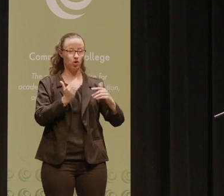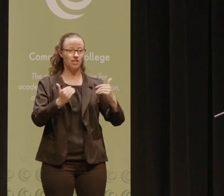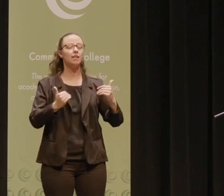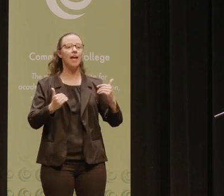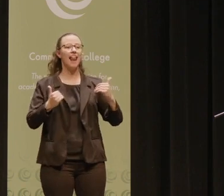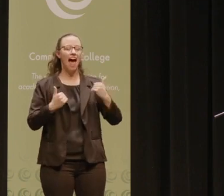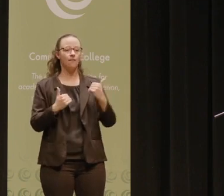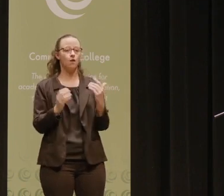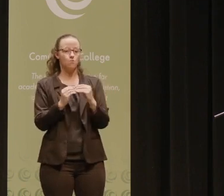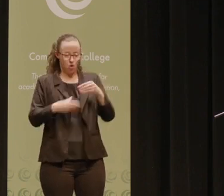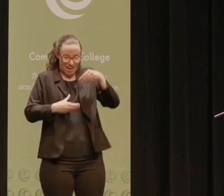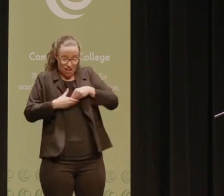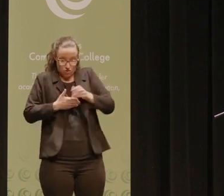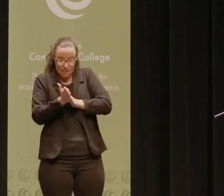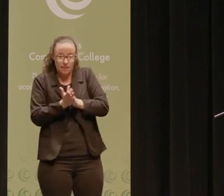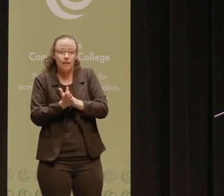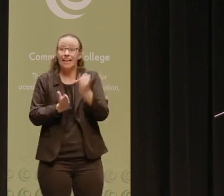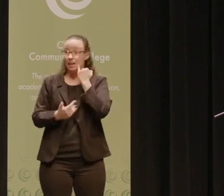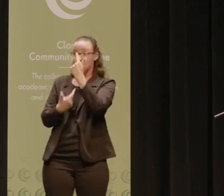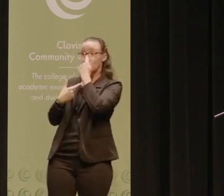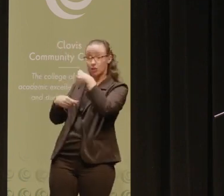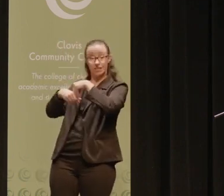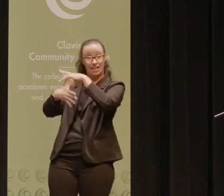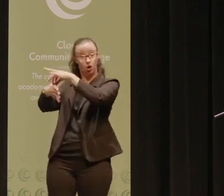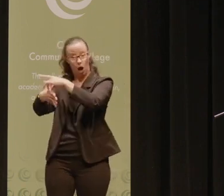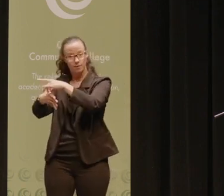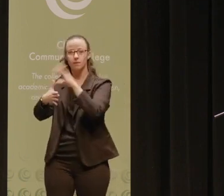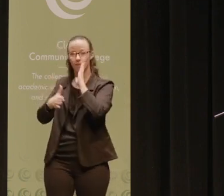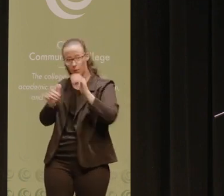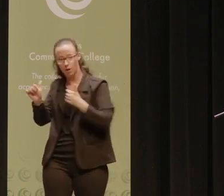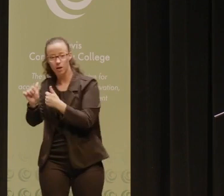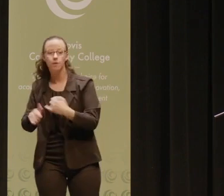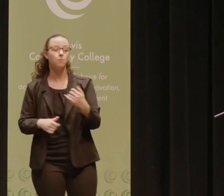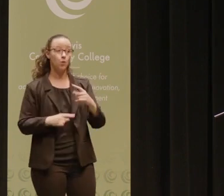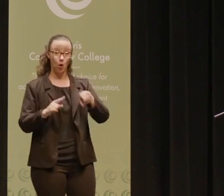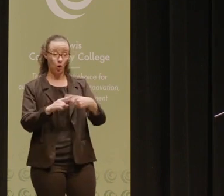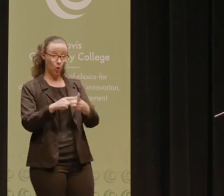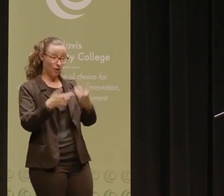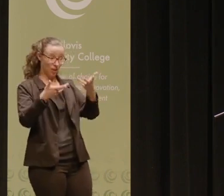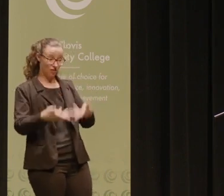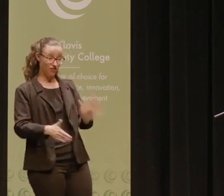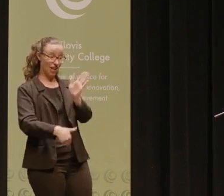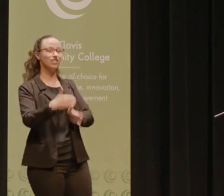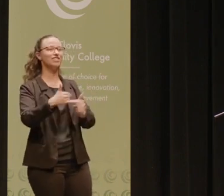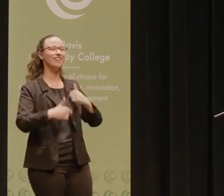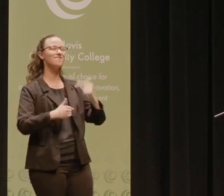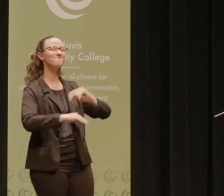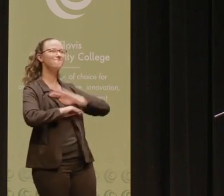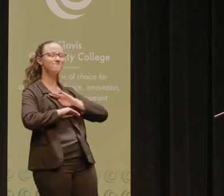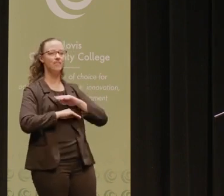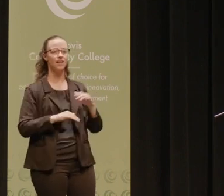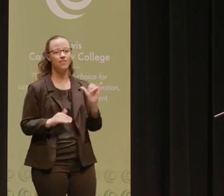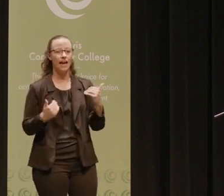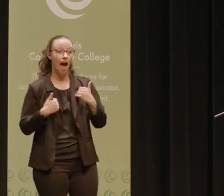motivators, like having a genuine interest in the content, or self-satisfaction that they do to extrinsic motivators, like grades